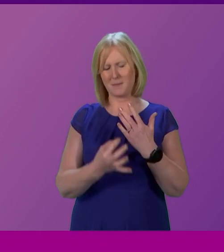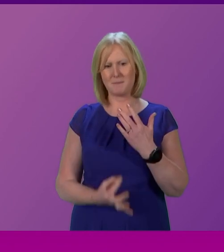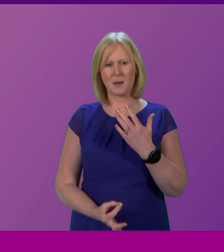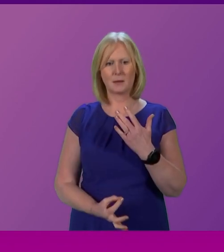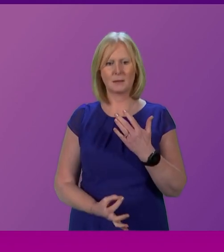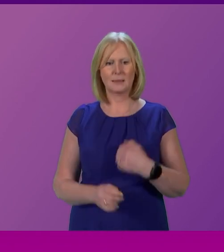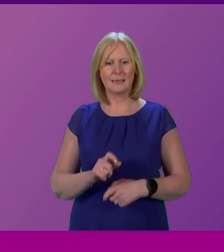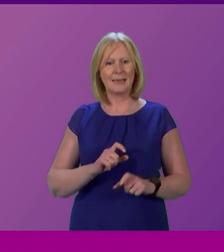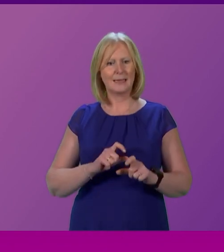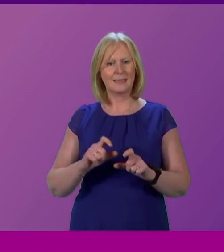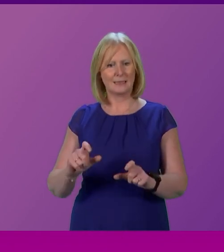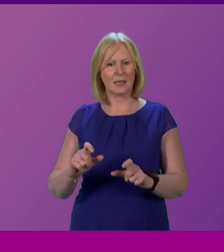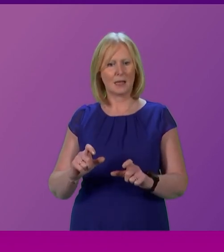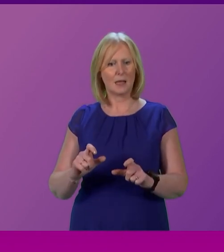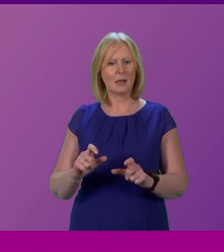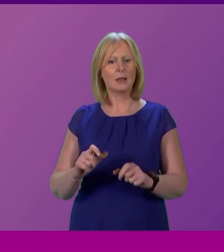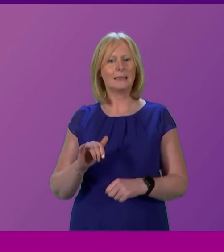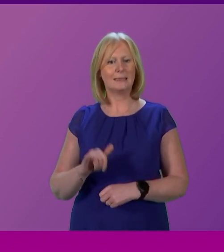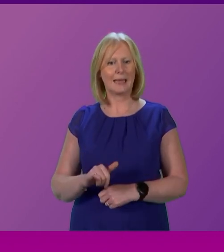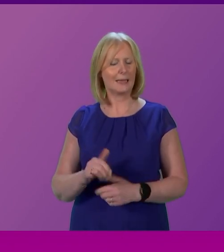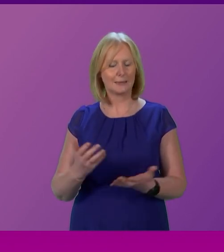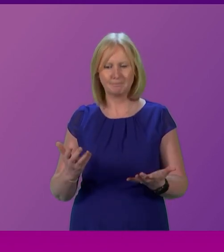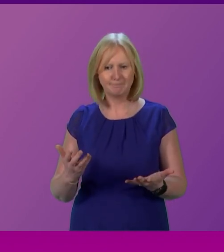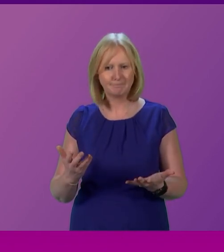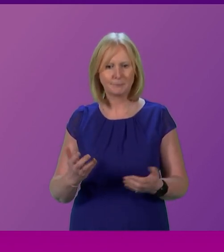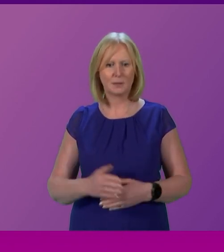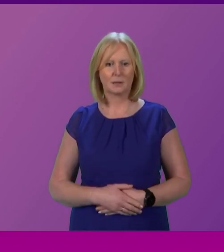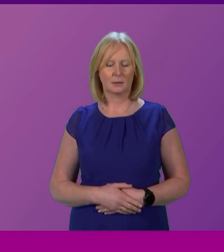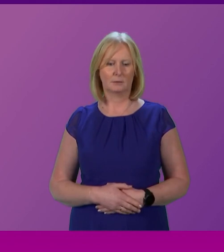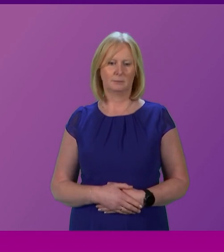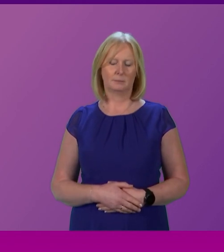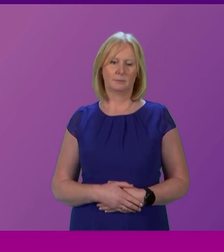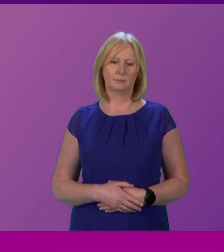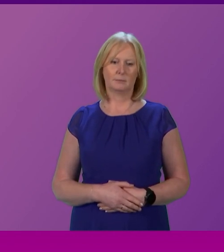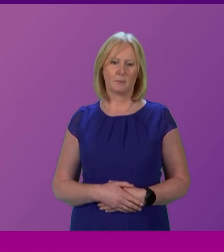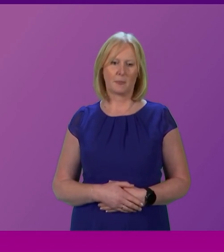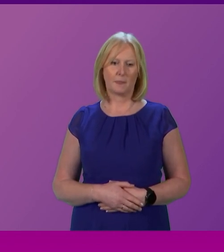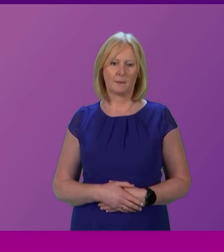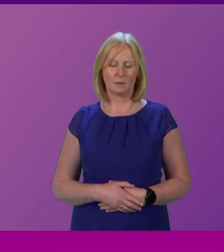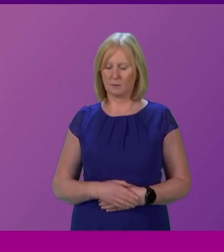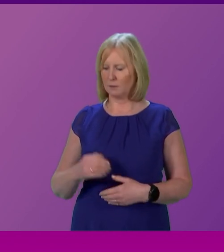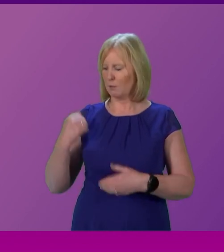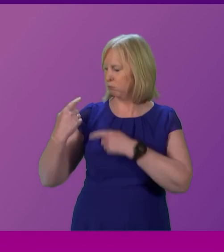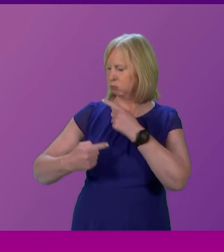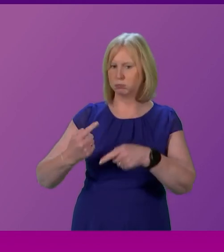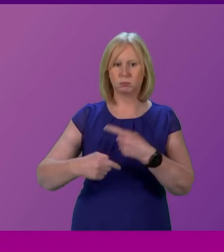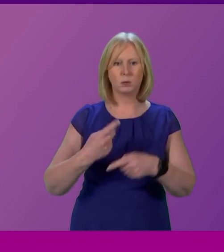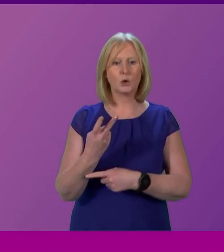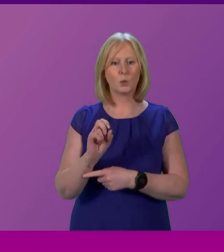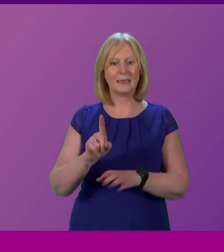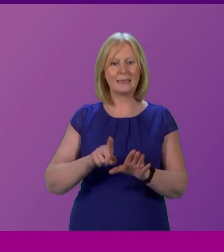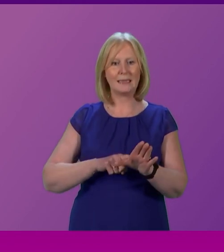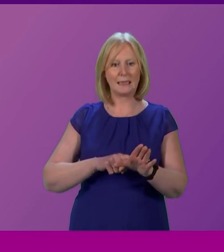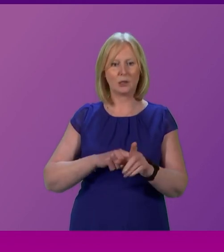still a yes vote prevailed against the background of a winter of discontent. Fast forward 20 years and Tory